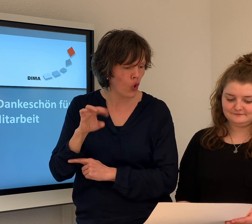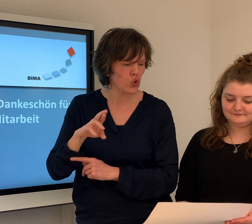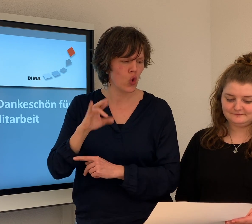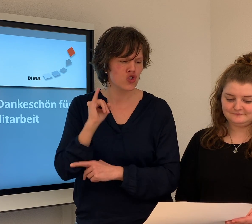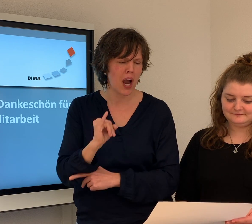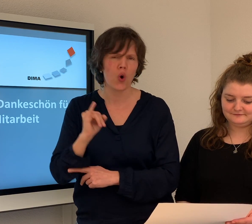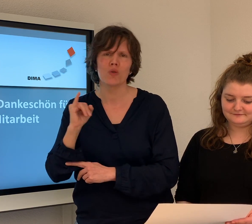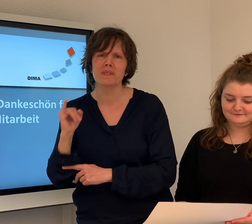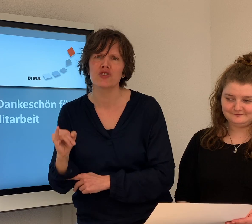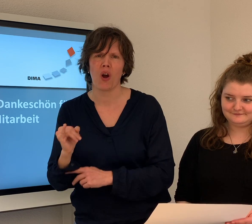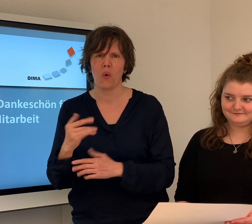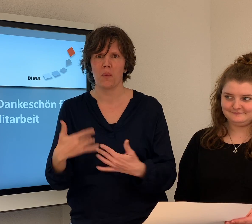know.